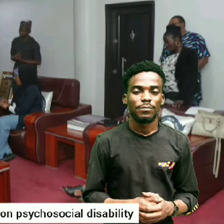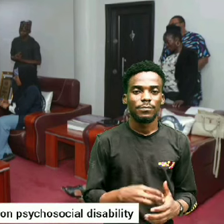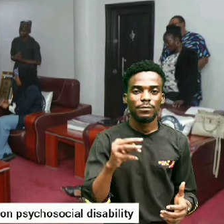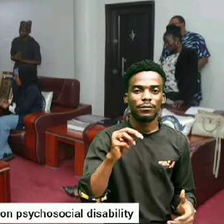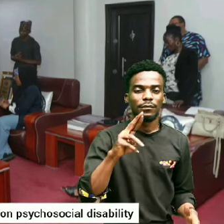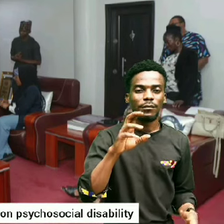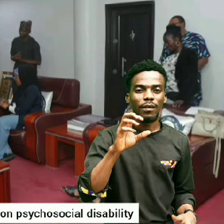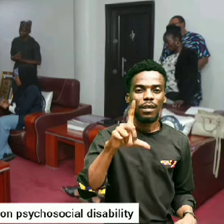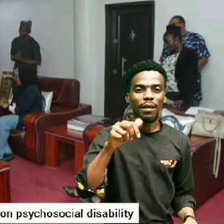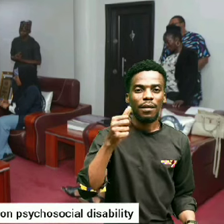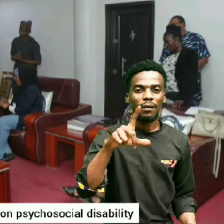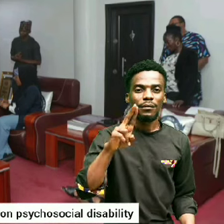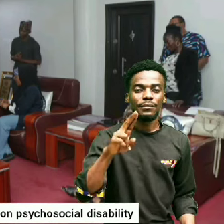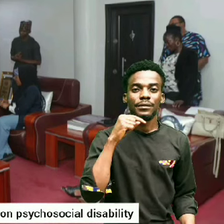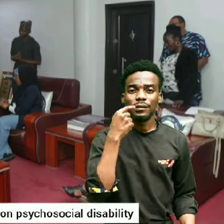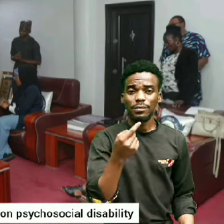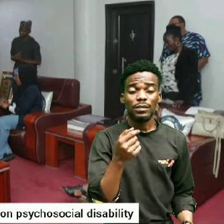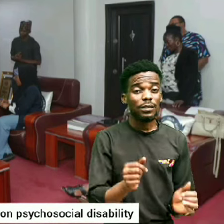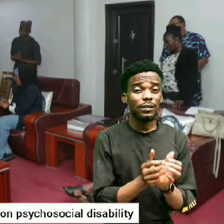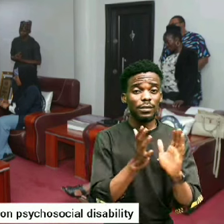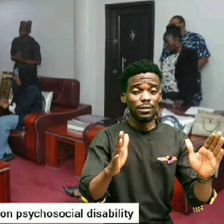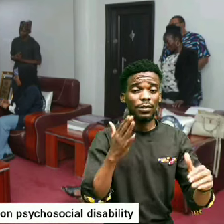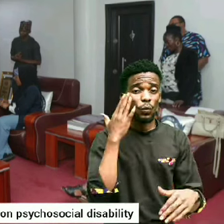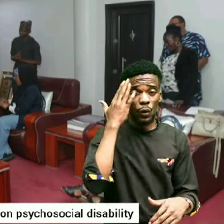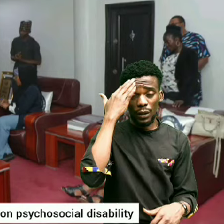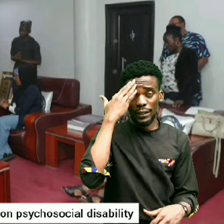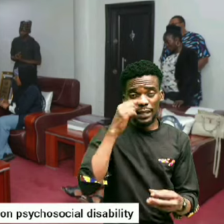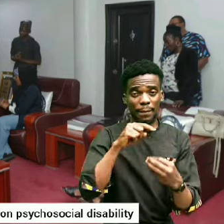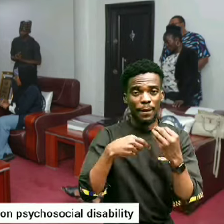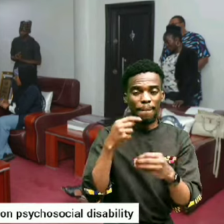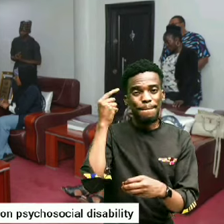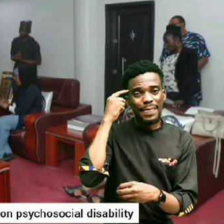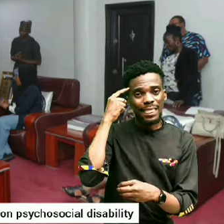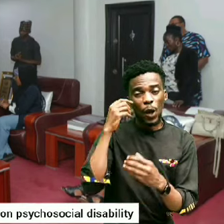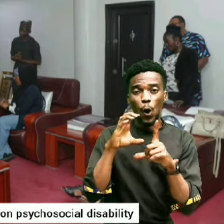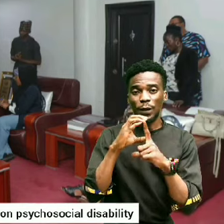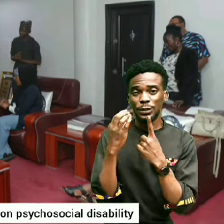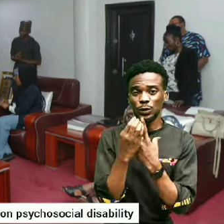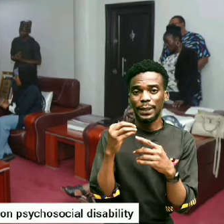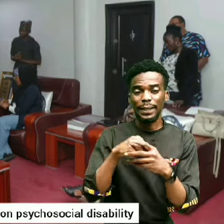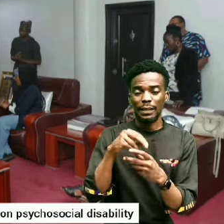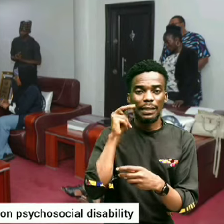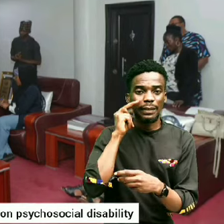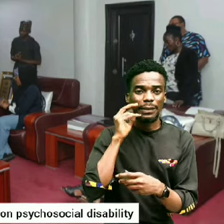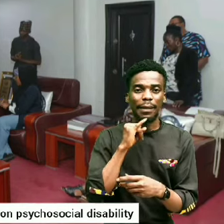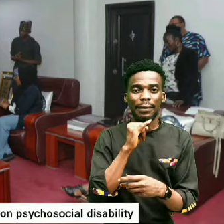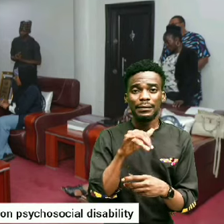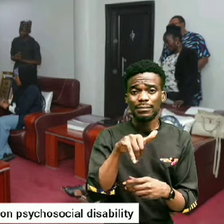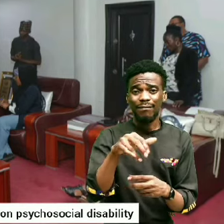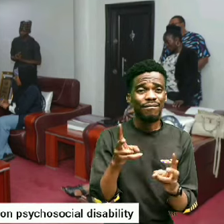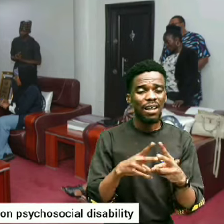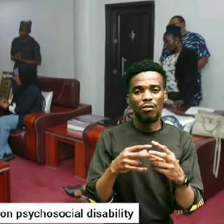Mr. Lallou said, Public knowledge about mental condition in Nigeria is still